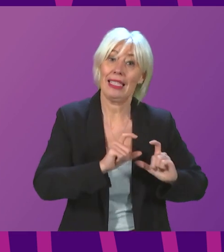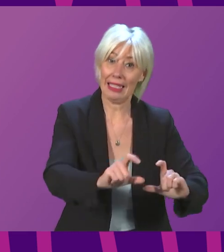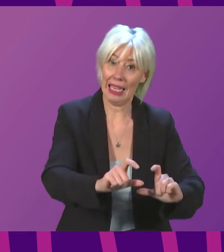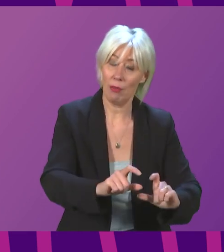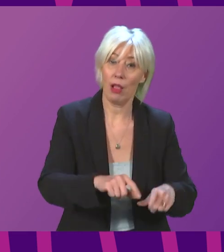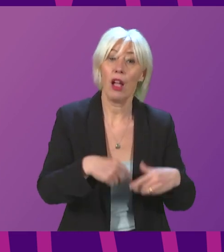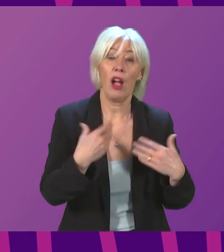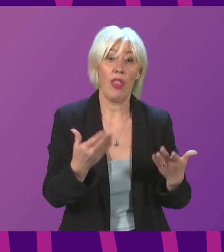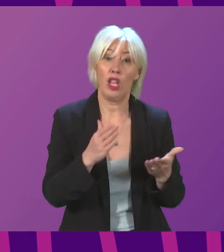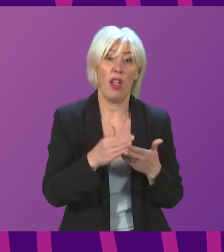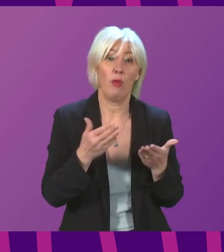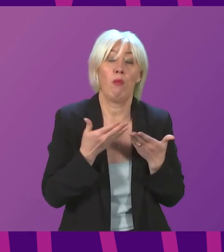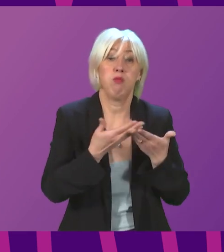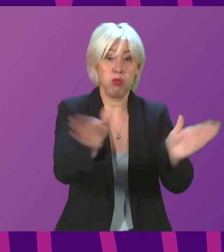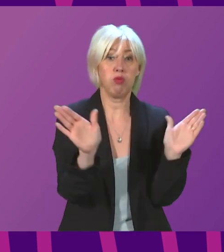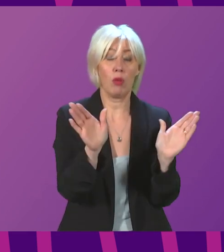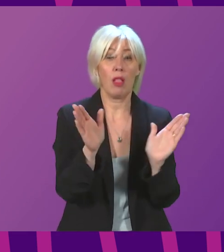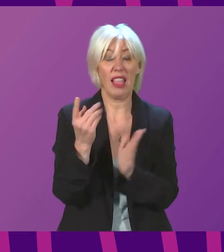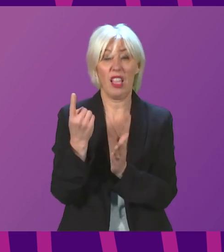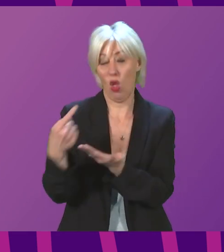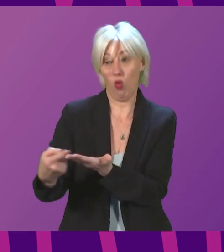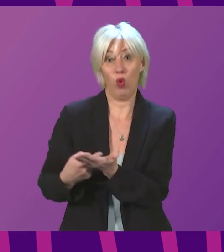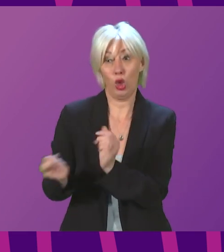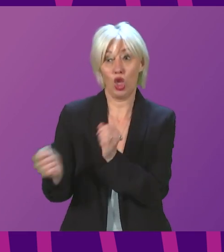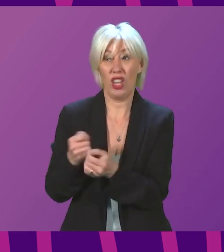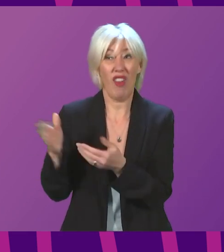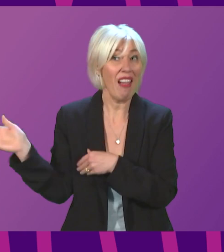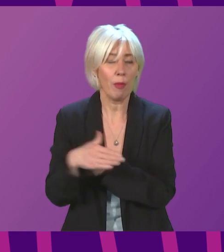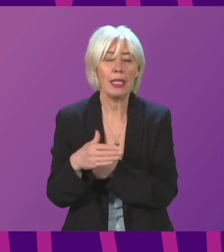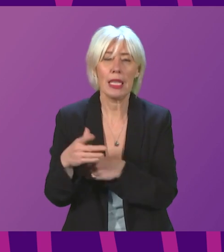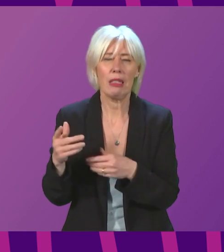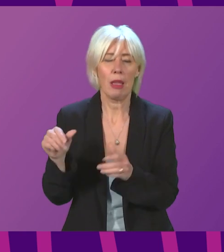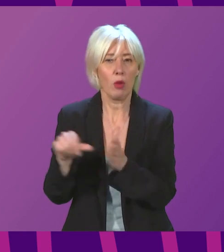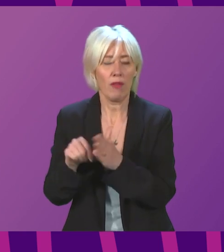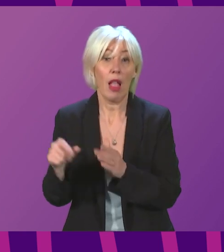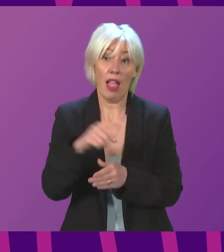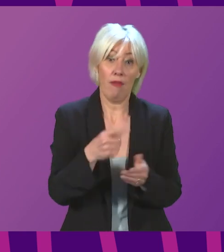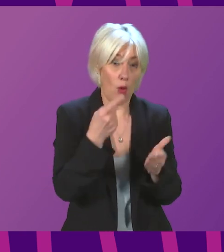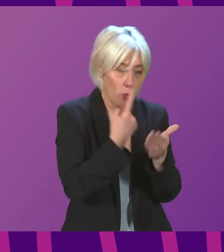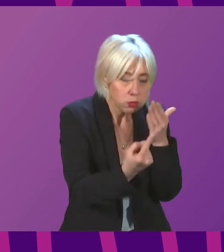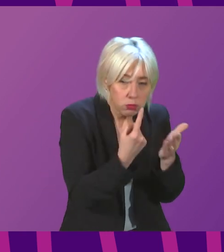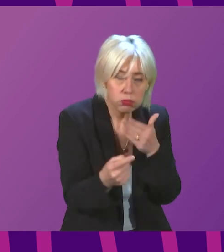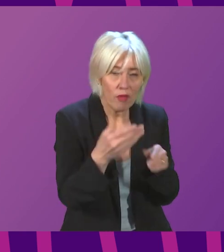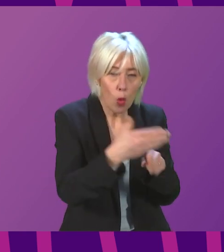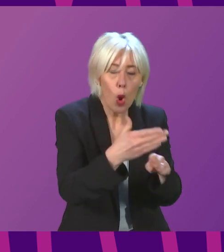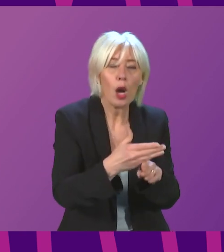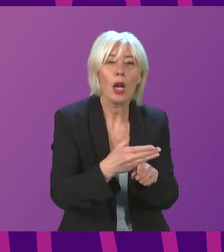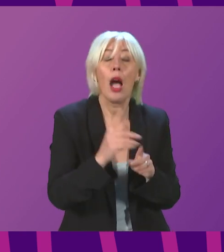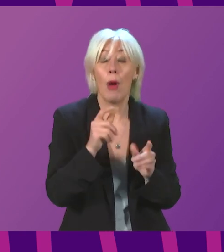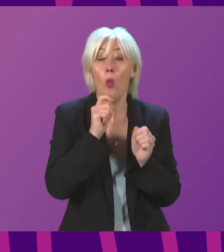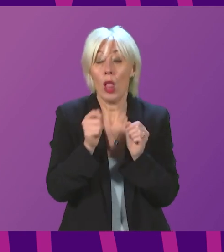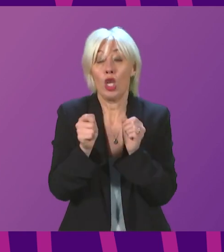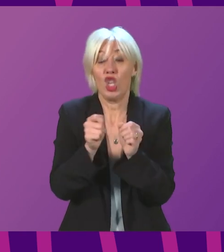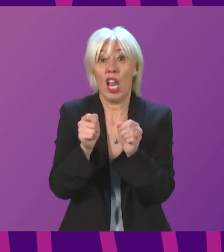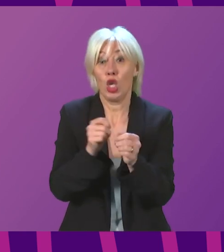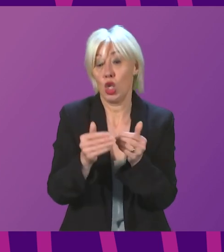opening up much more widely the self-isolation rules right now. But this is something that is going to change in the period ahead. If I